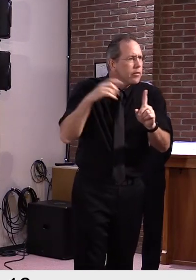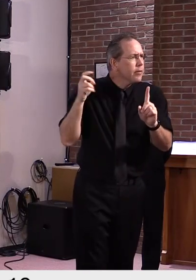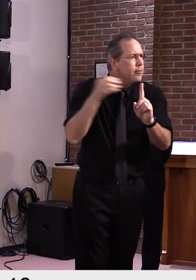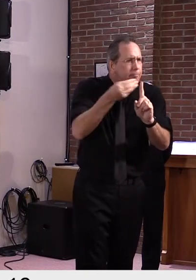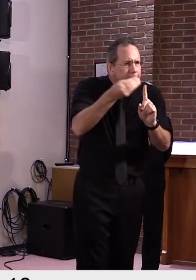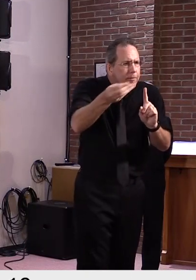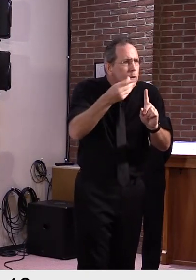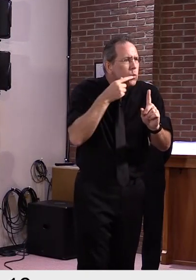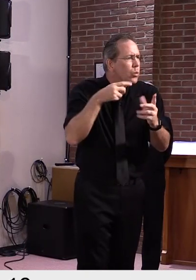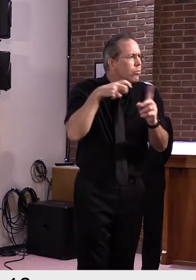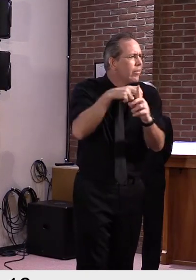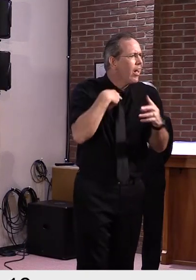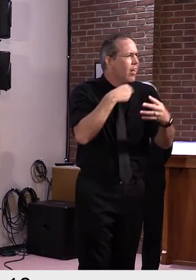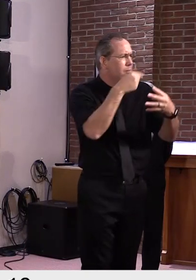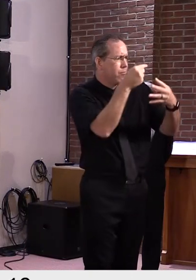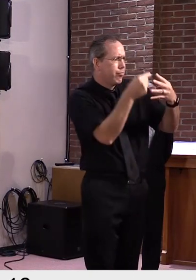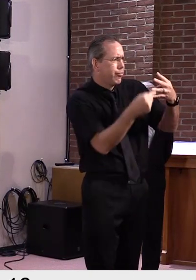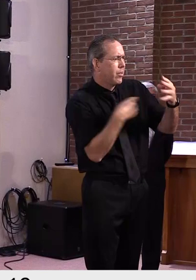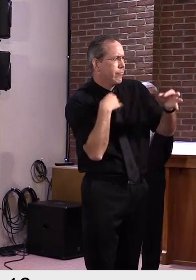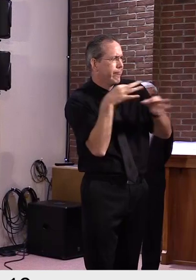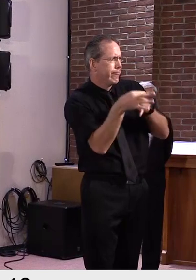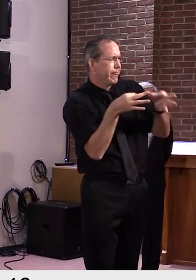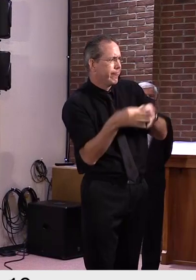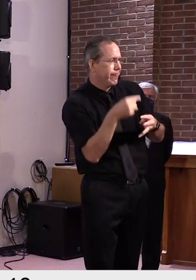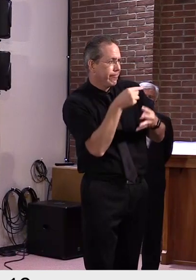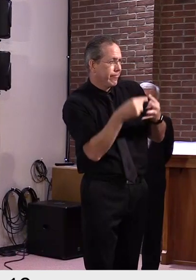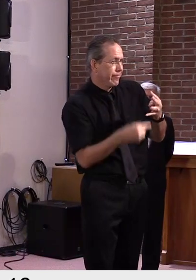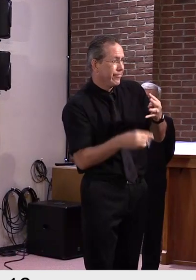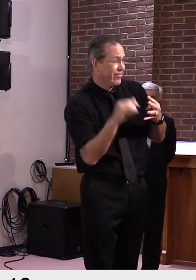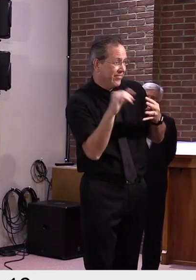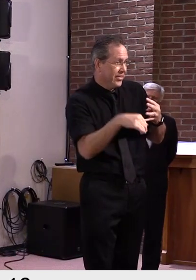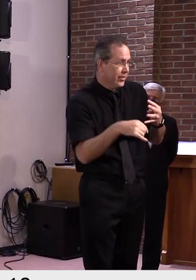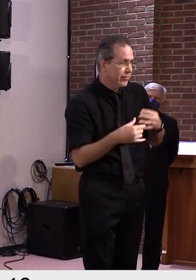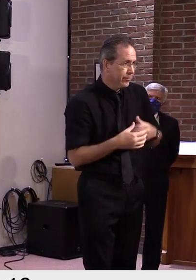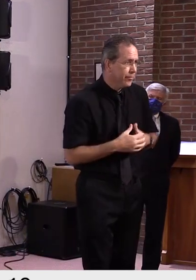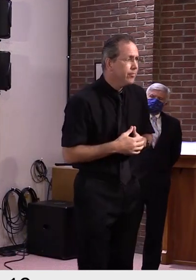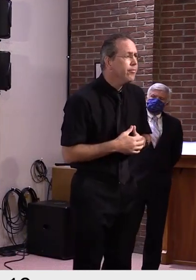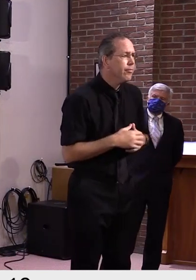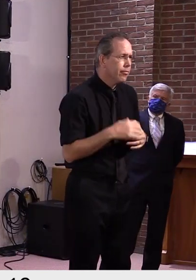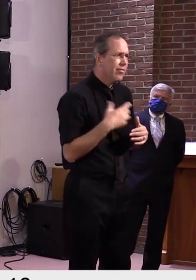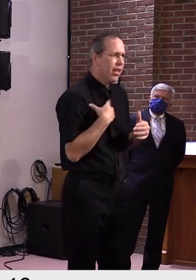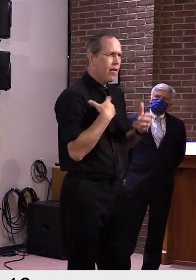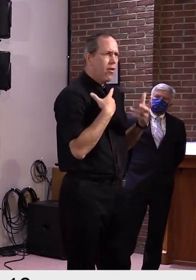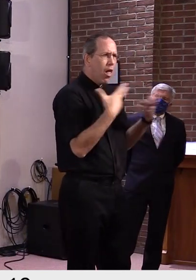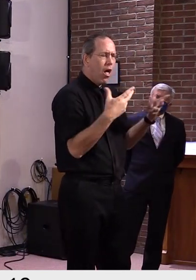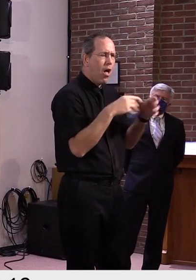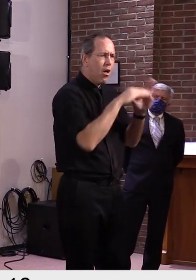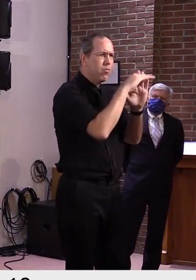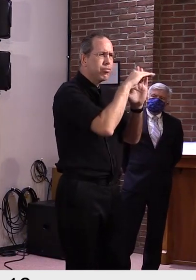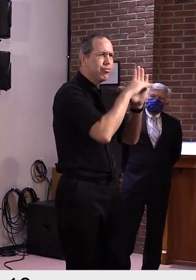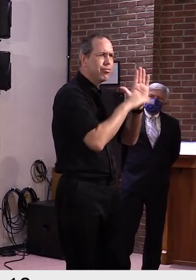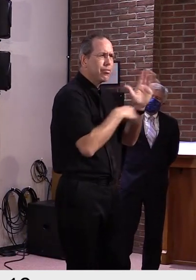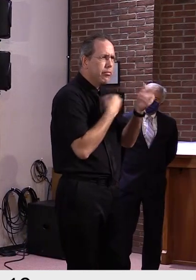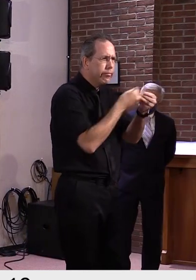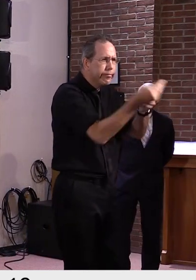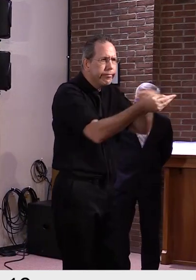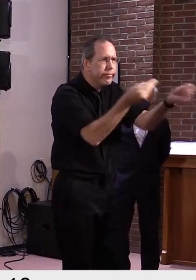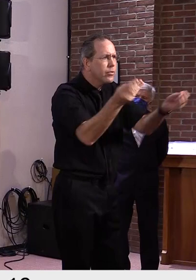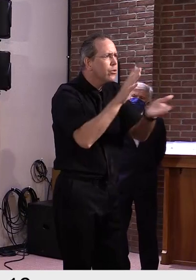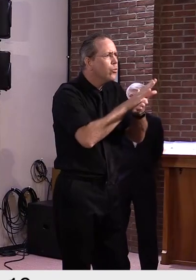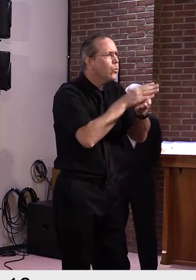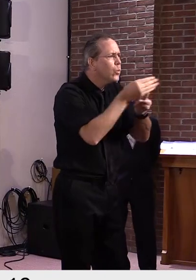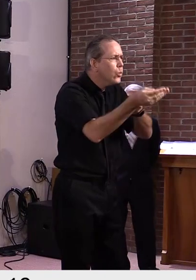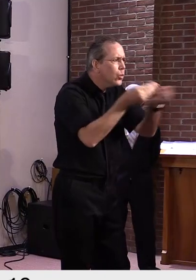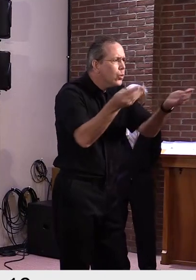just as a visual here, this is our guidance. I mean, you can see it's, it's fairly substantial. Um,